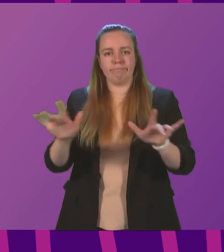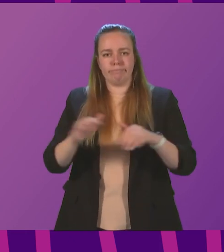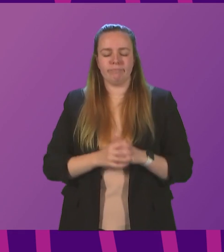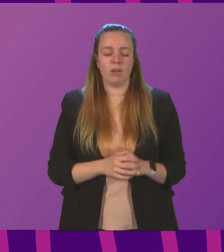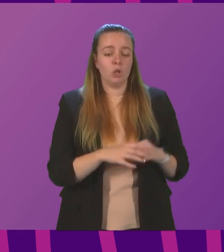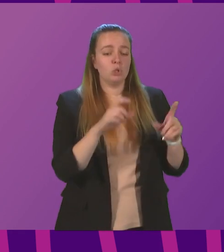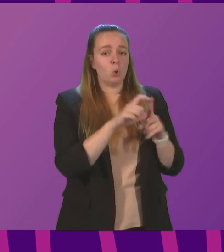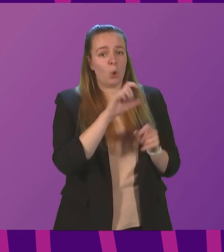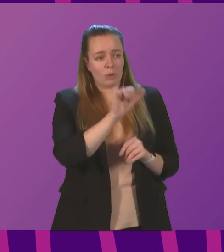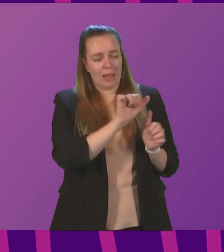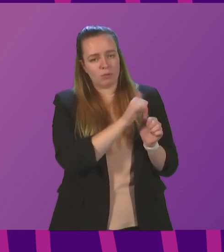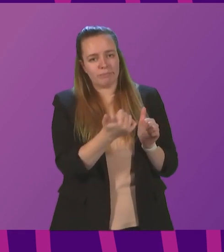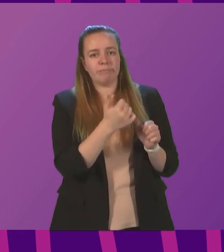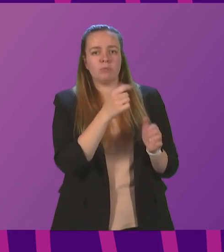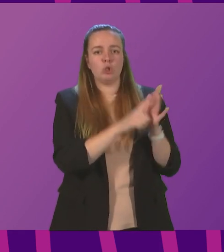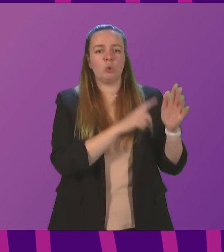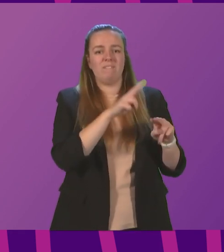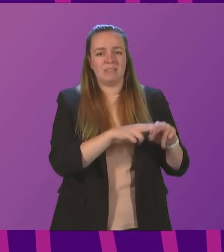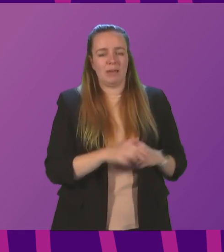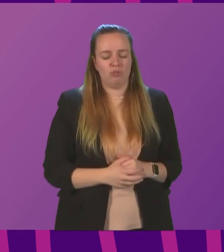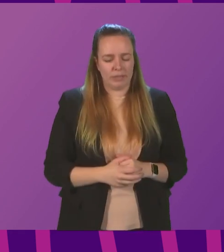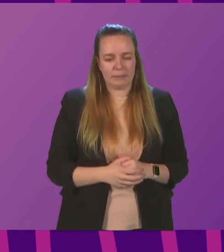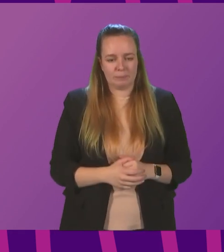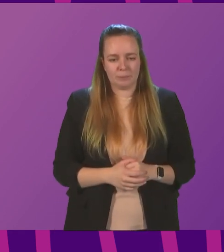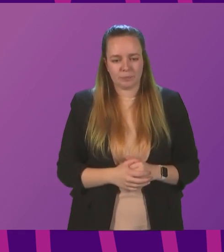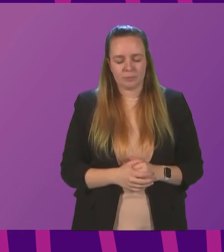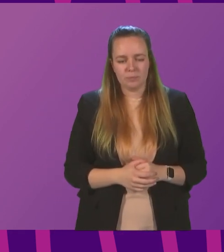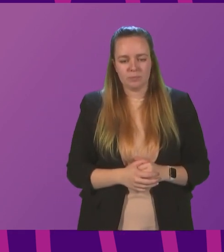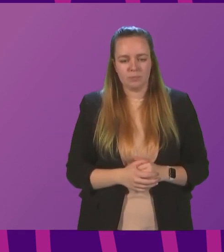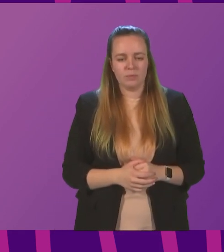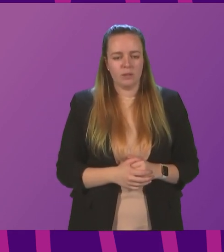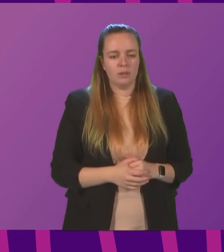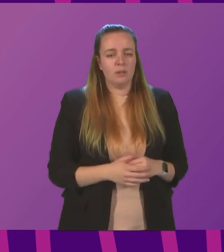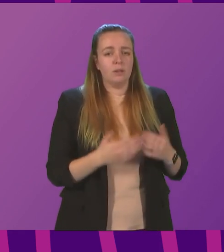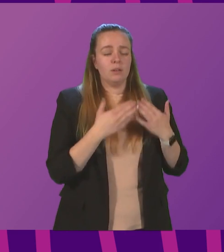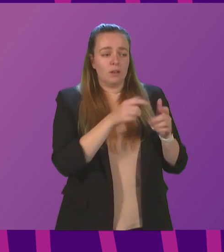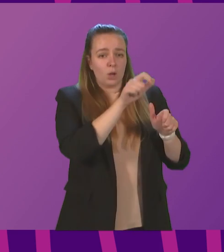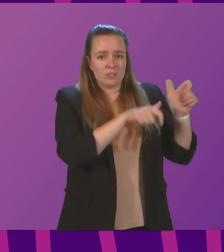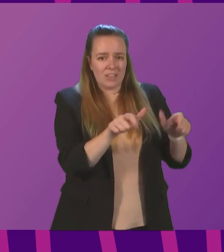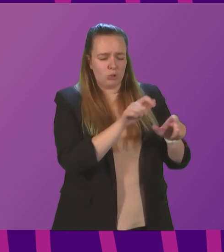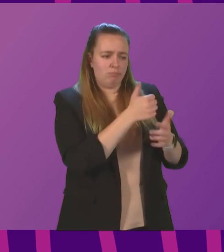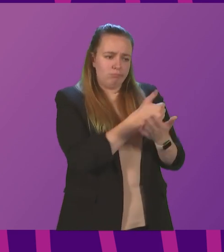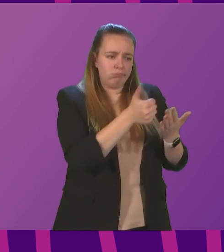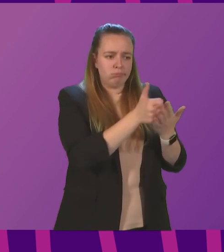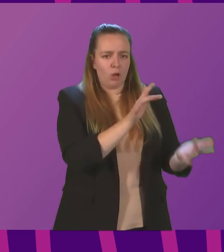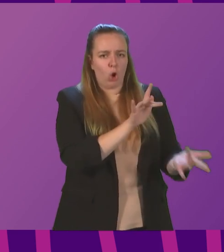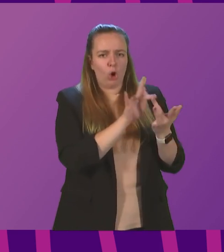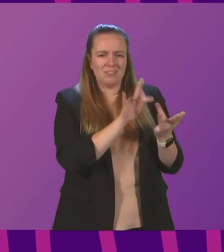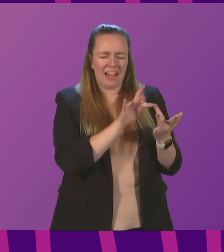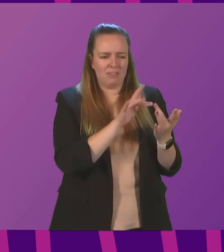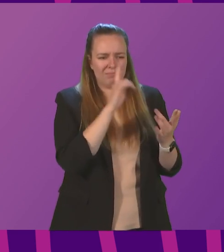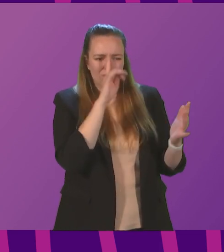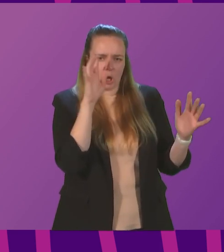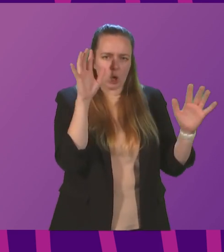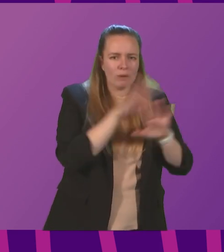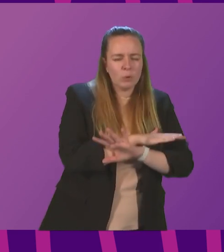Donald Cameron to be followed by Joe Fitzpatrick. Thank you. Several constituents continue to contact me about confusion around